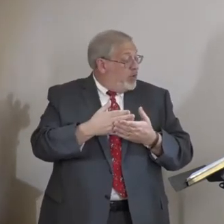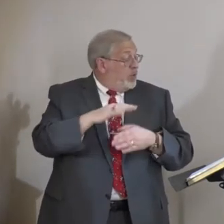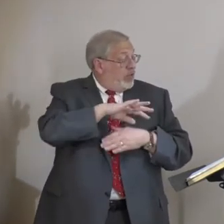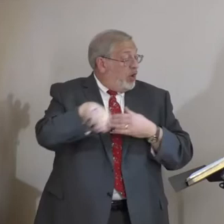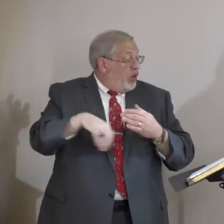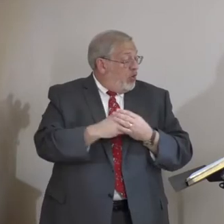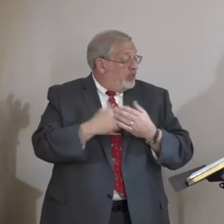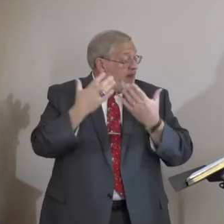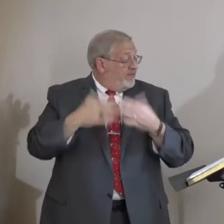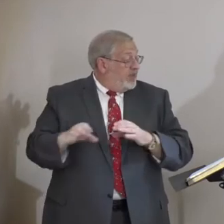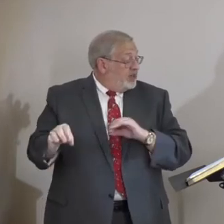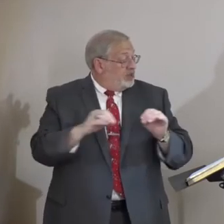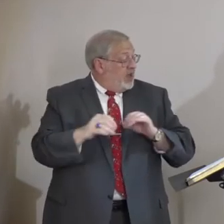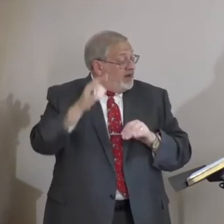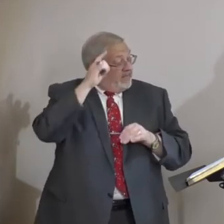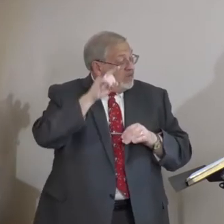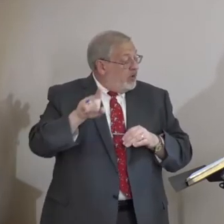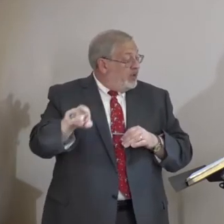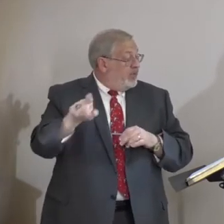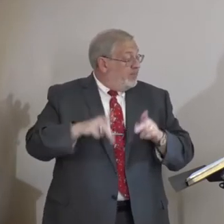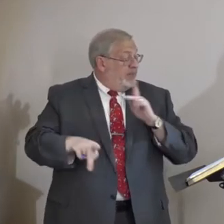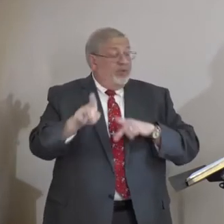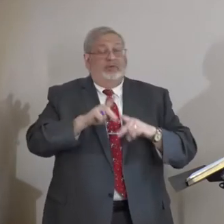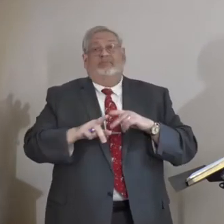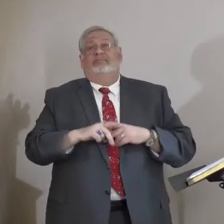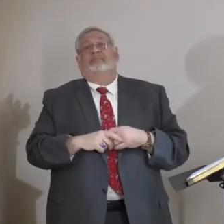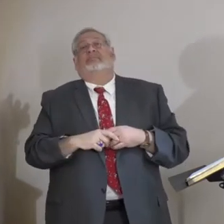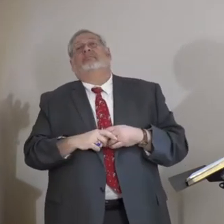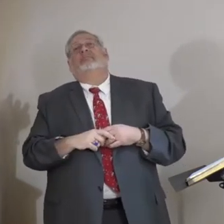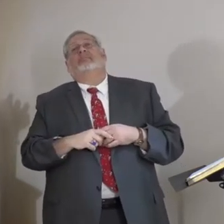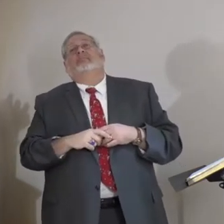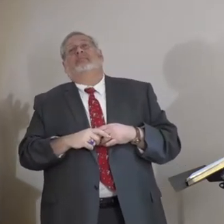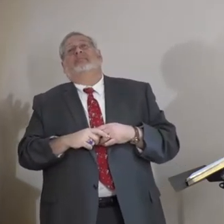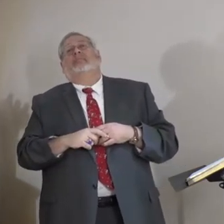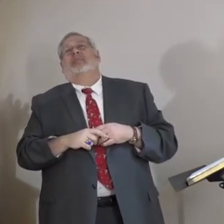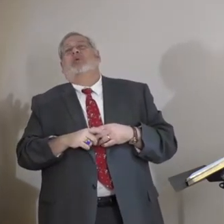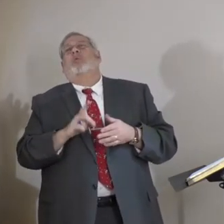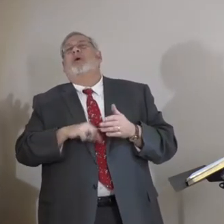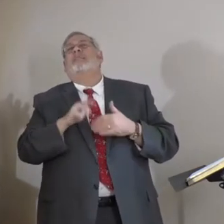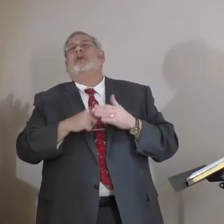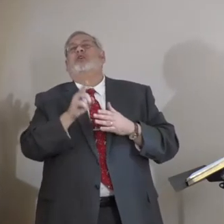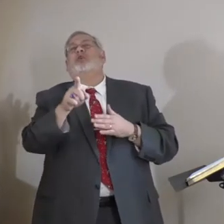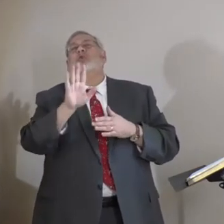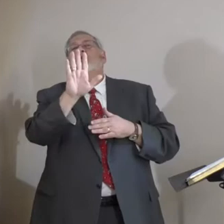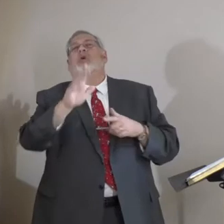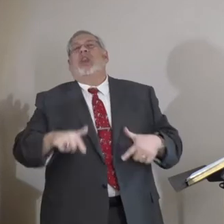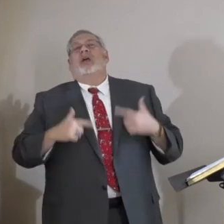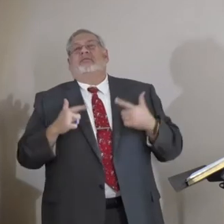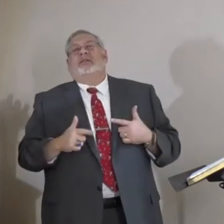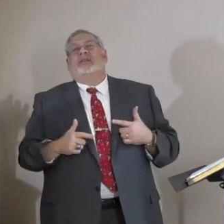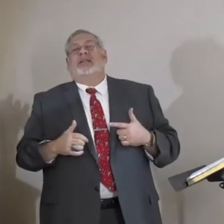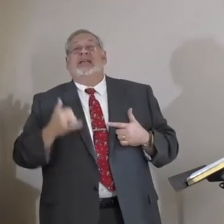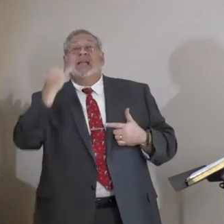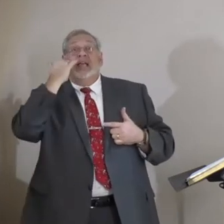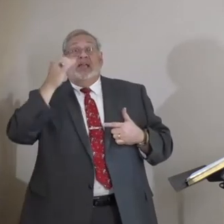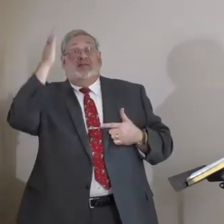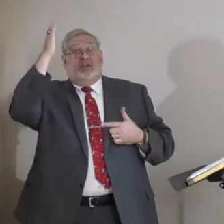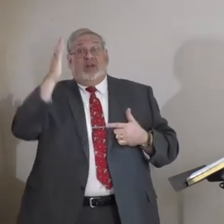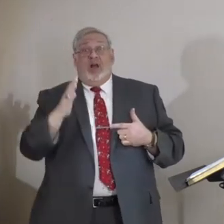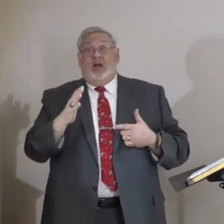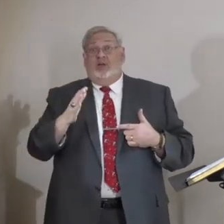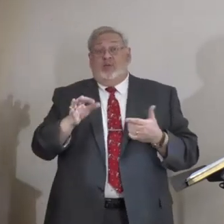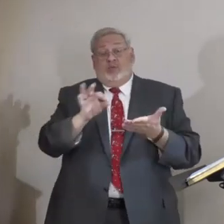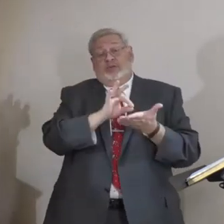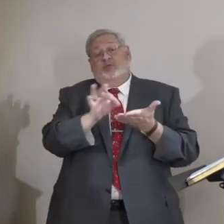that I have done for this people. You know, what about you in your own life? If God was keeping track